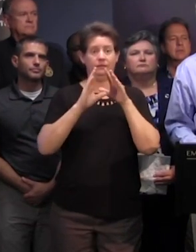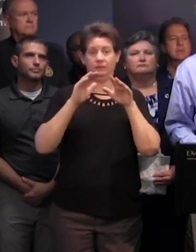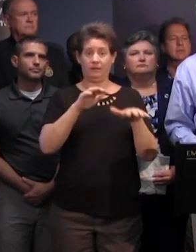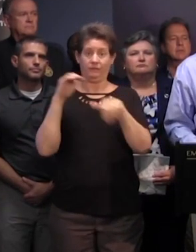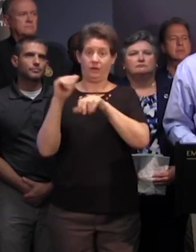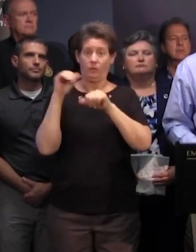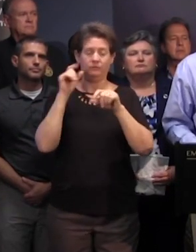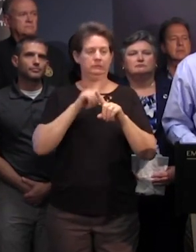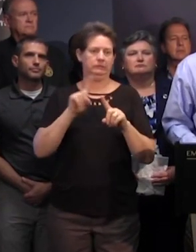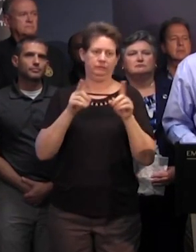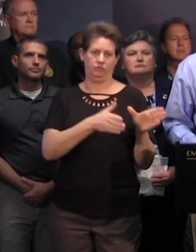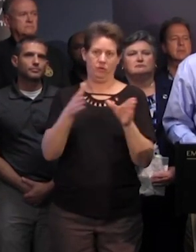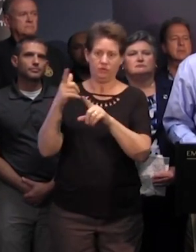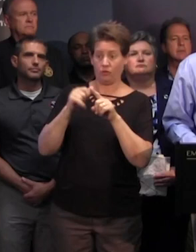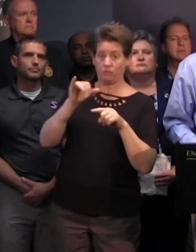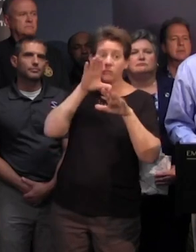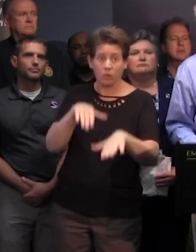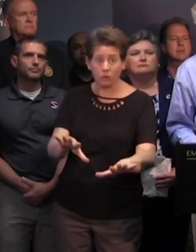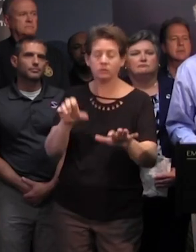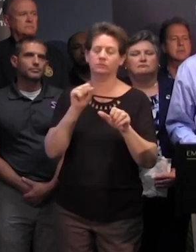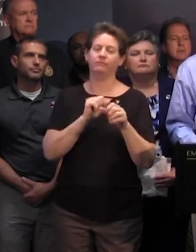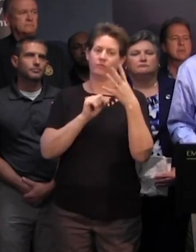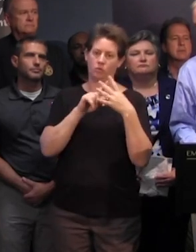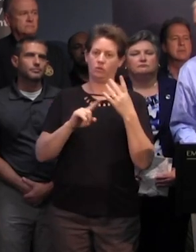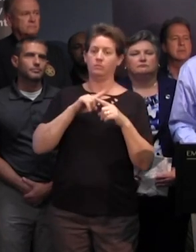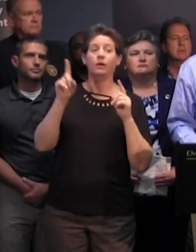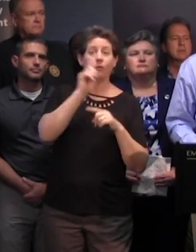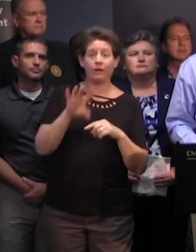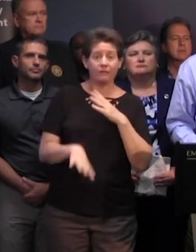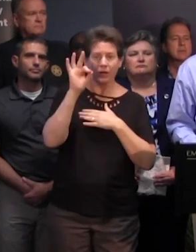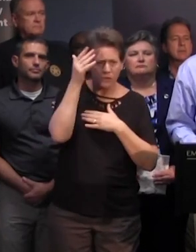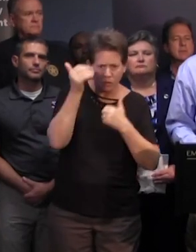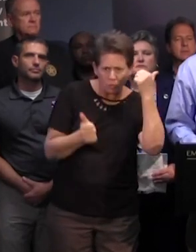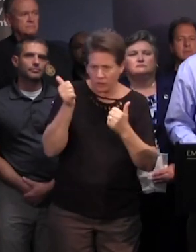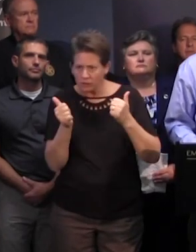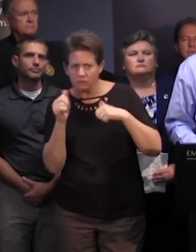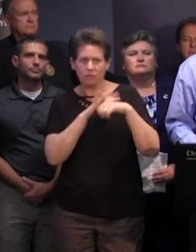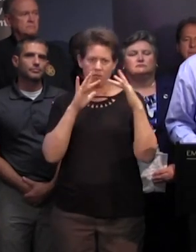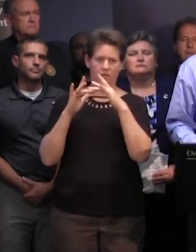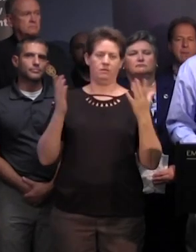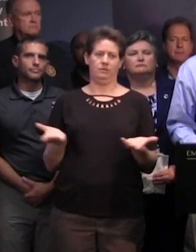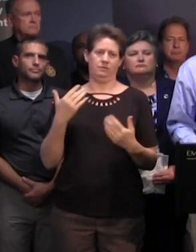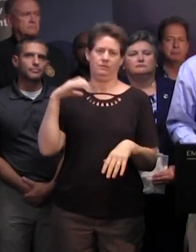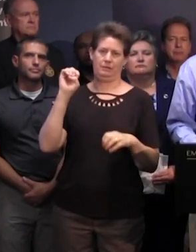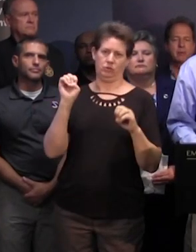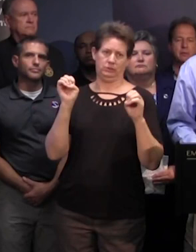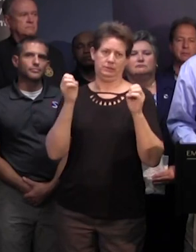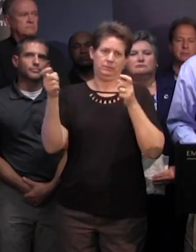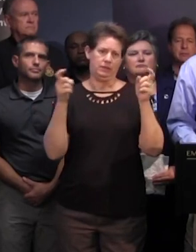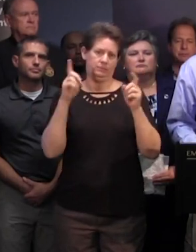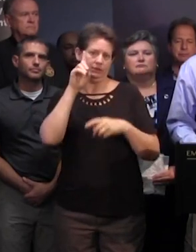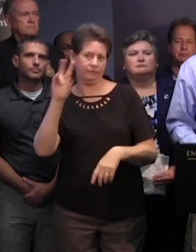on different roads leading from the coast and you can find them online right here with the emergency management division